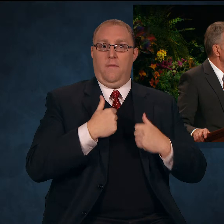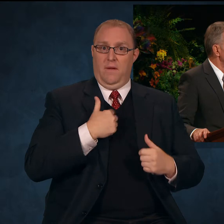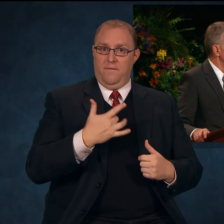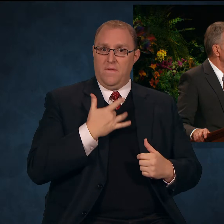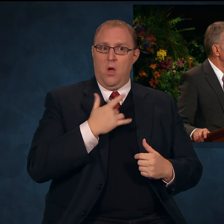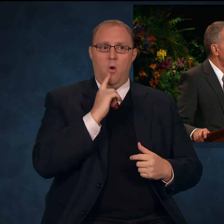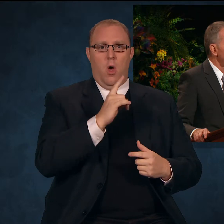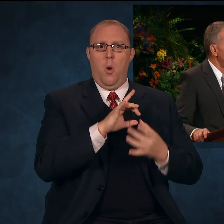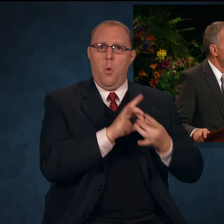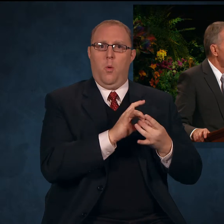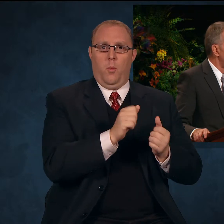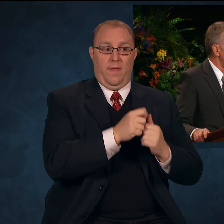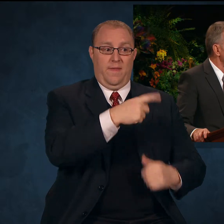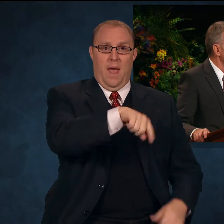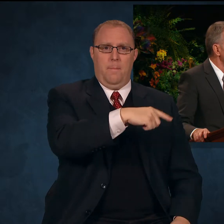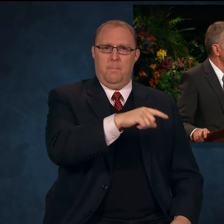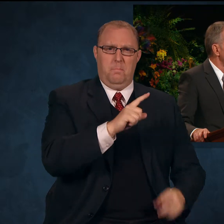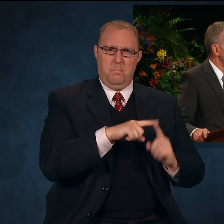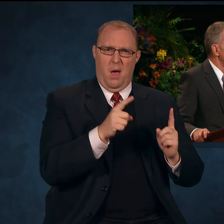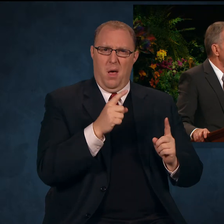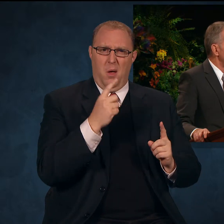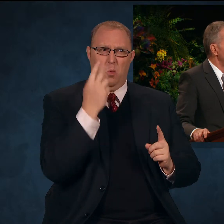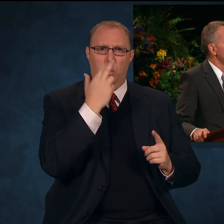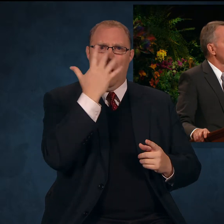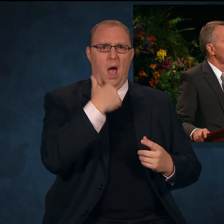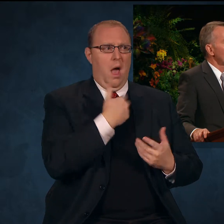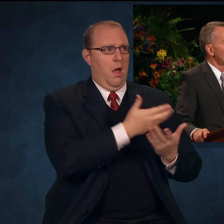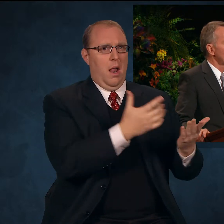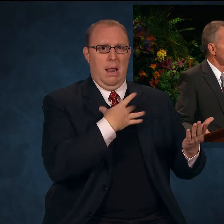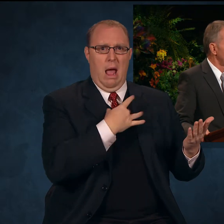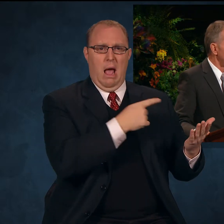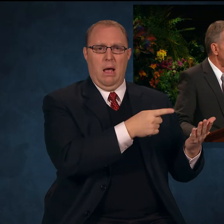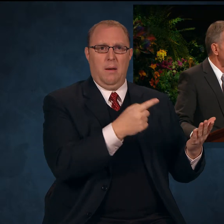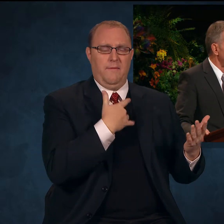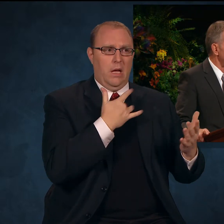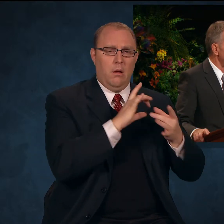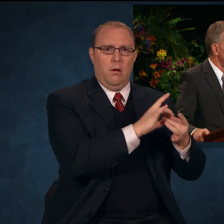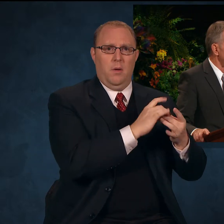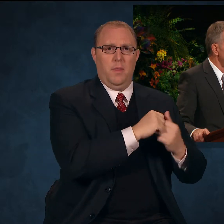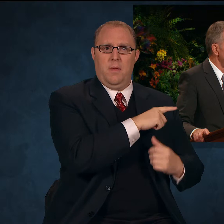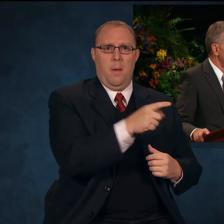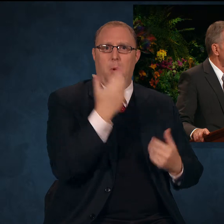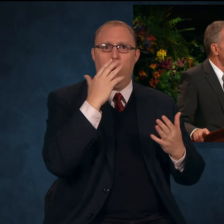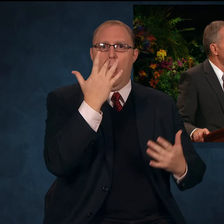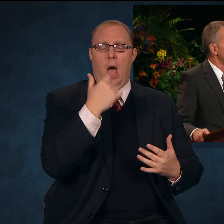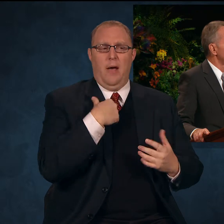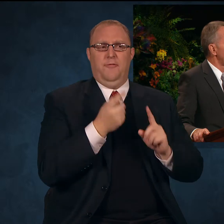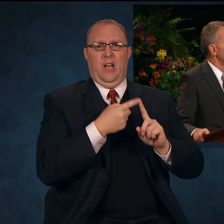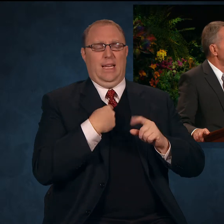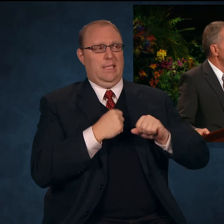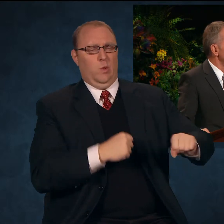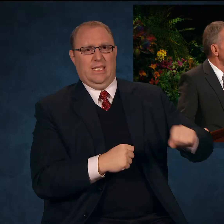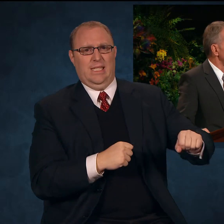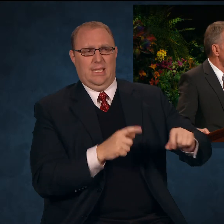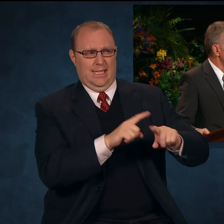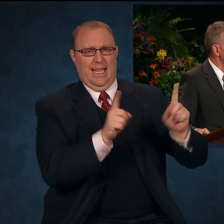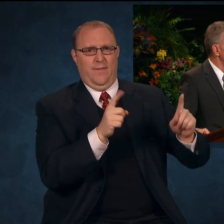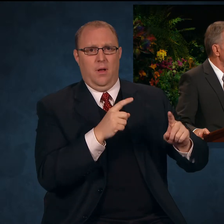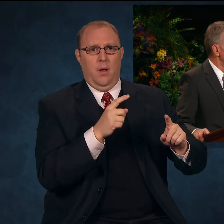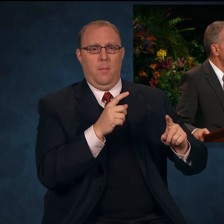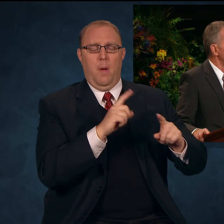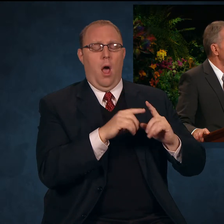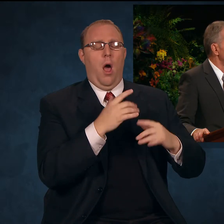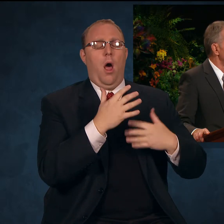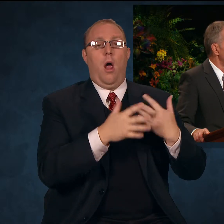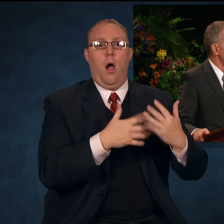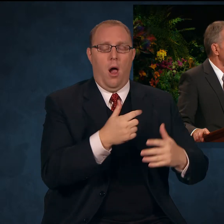to them, though I did not know why. Initially, I resisted these feelings, but I soon found a peace and comfort